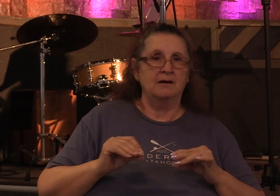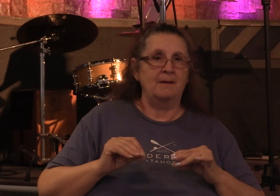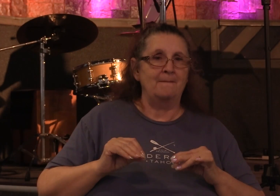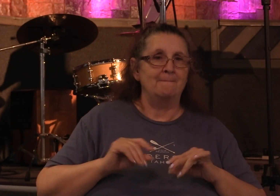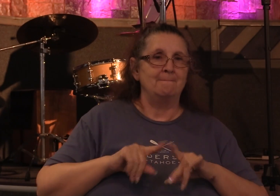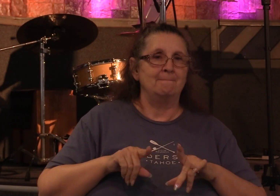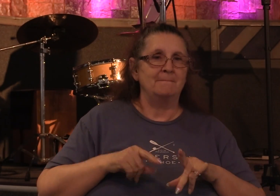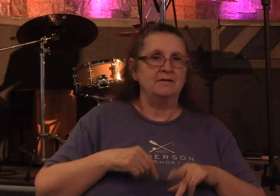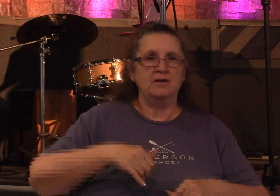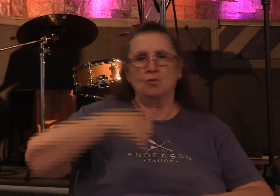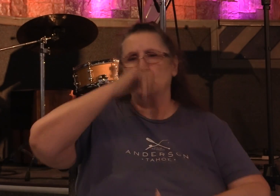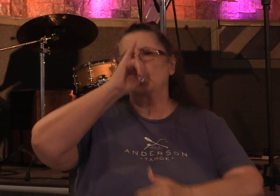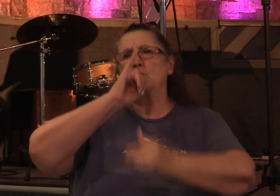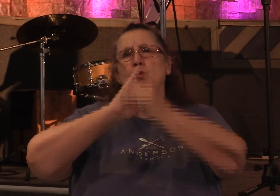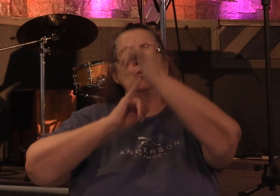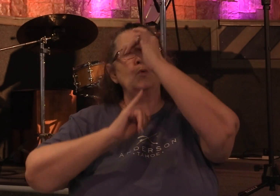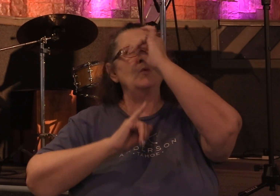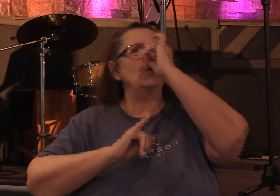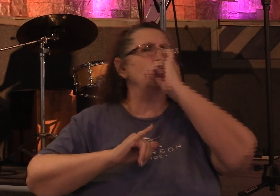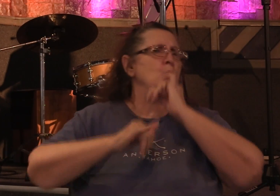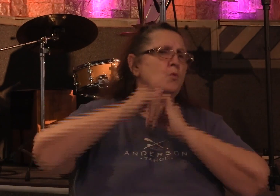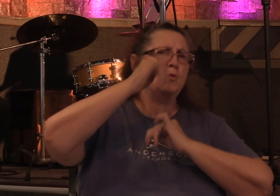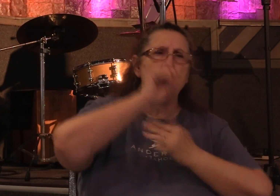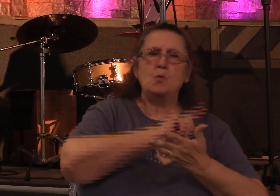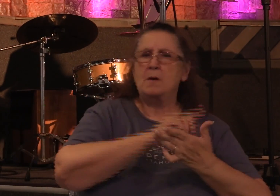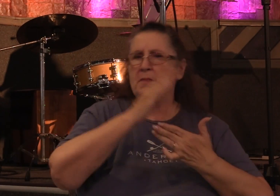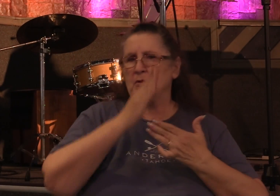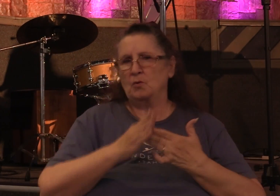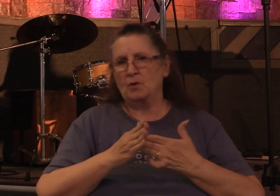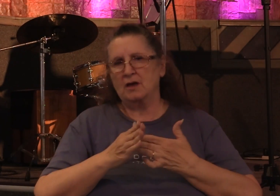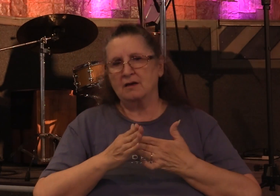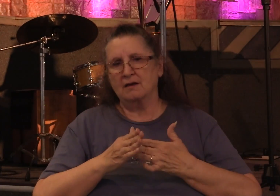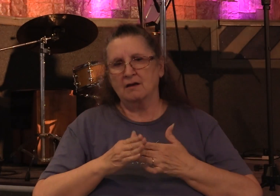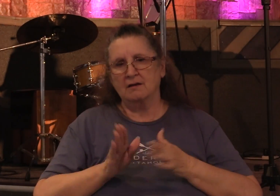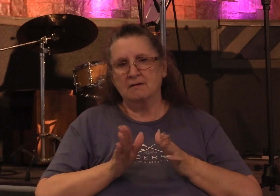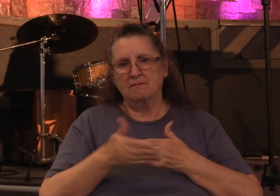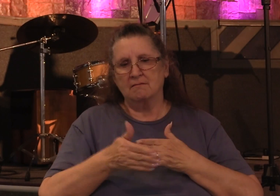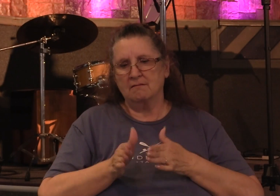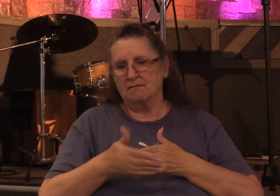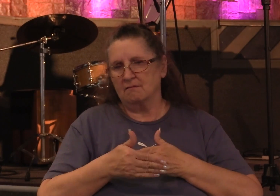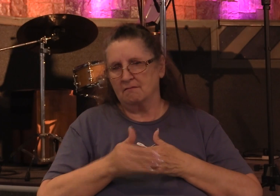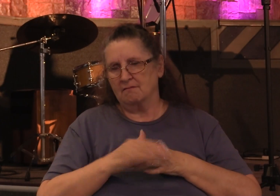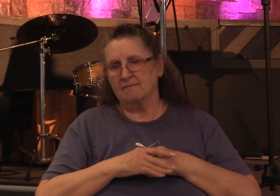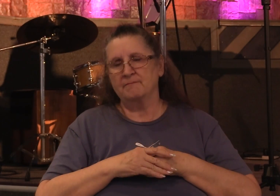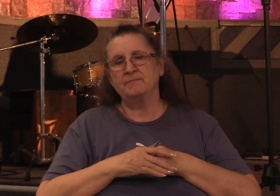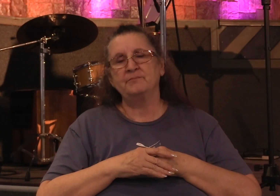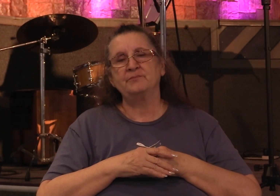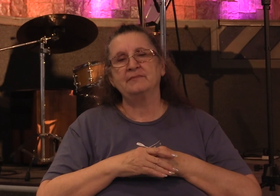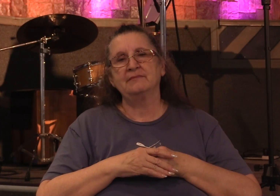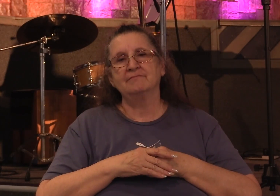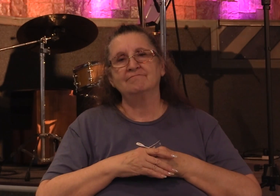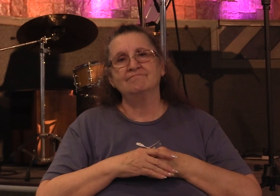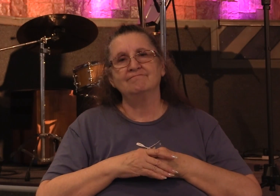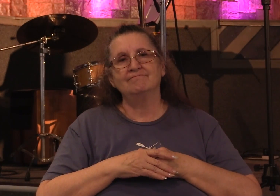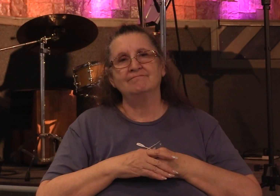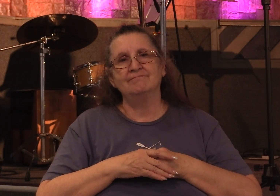hammered drunk on the weekends messing around on their spouse you know getting stoned